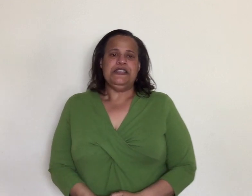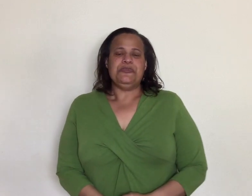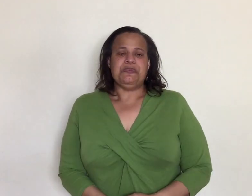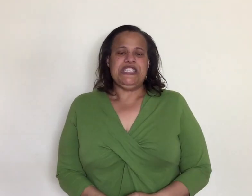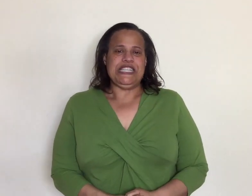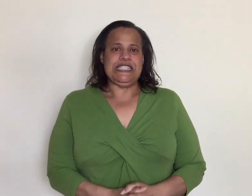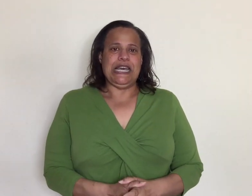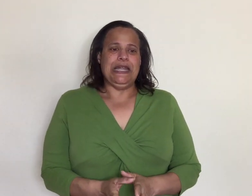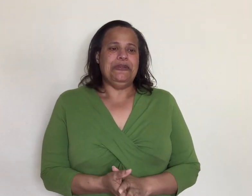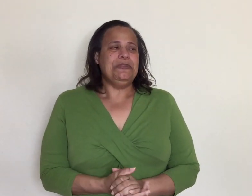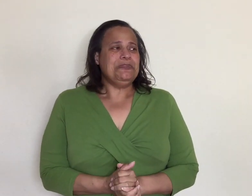she said